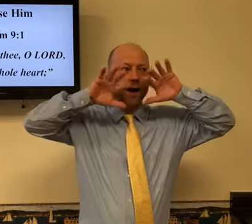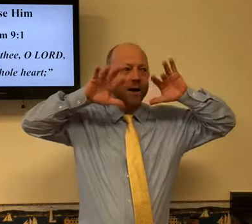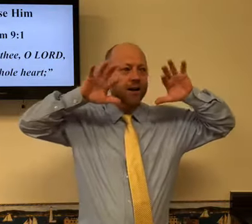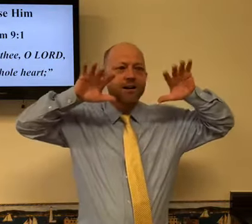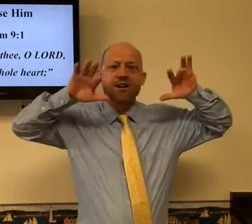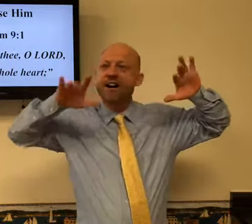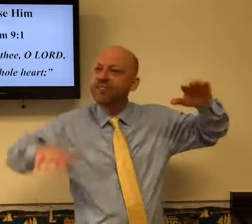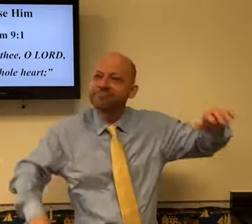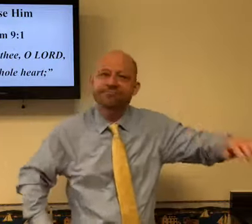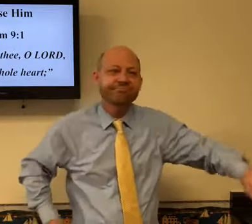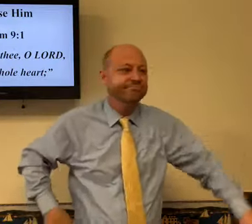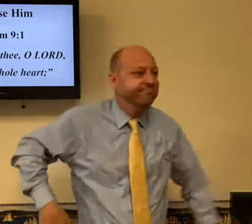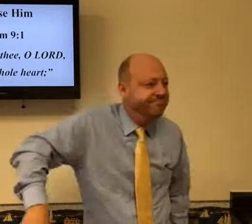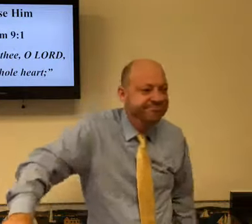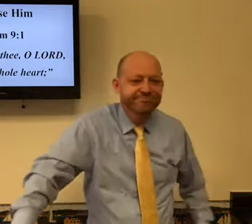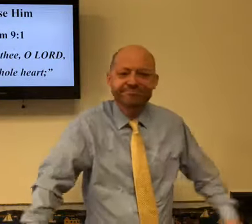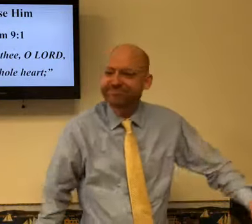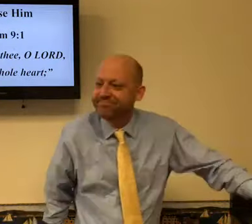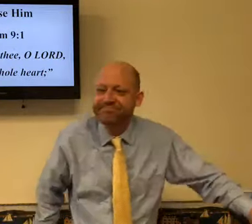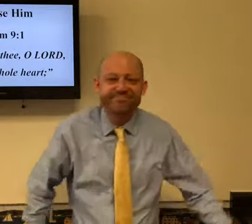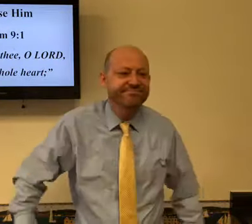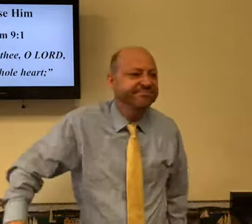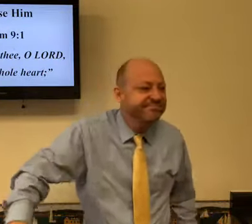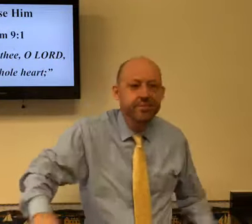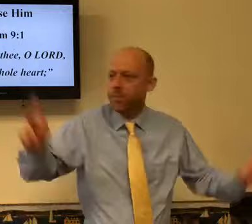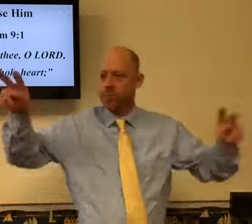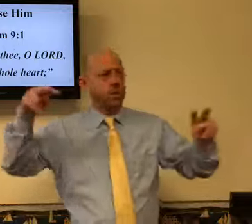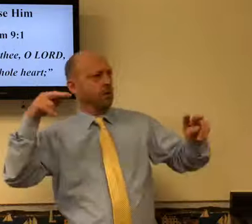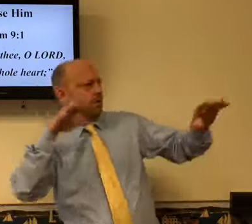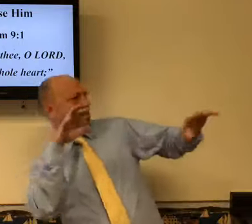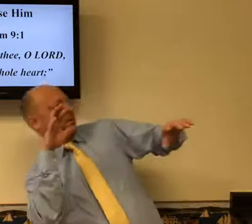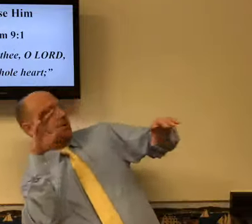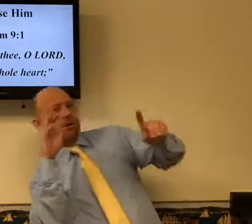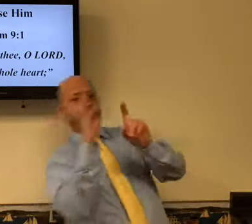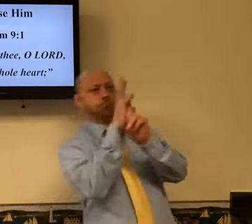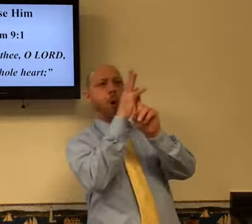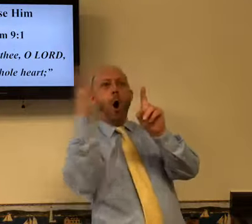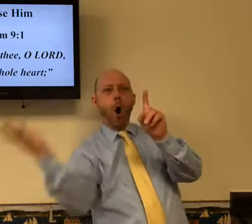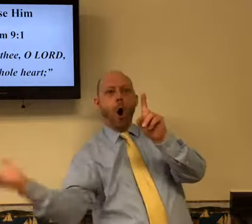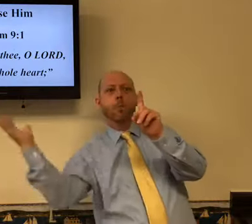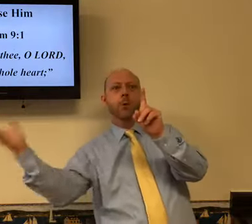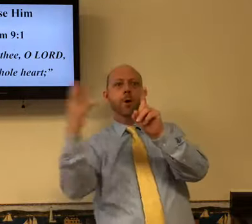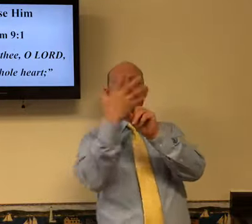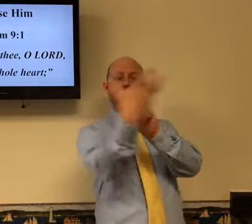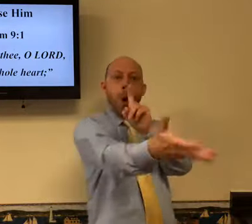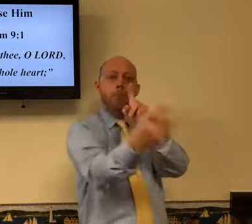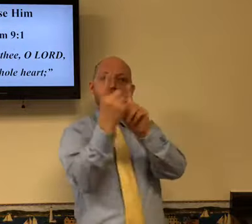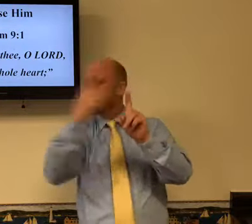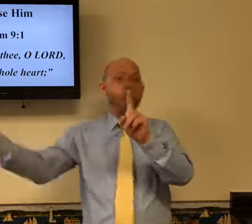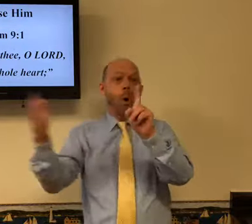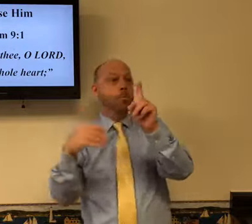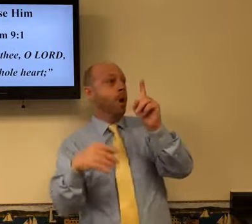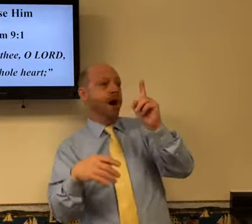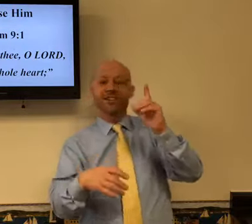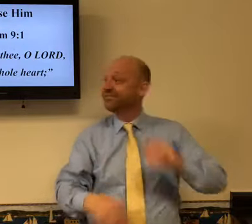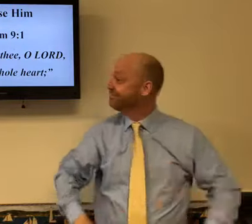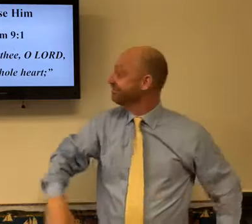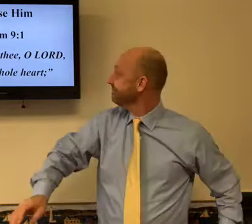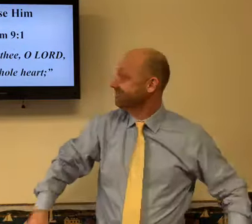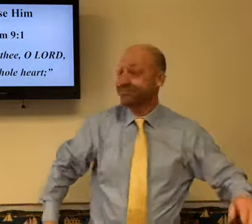Lord. And he fills us with such joy as we walk through the daily life. You know, some people who